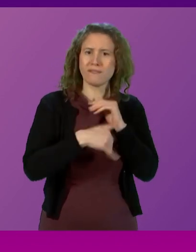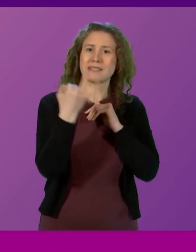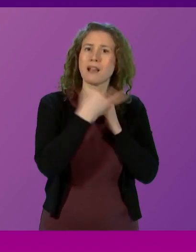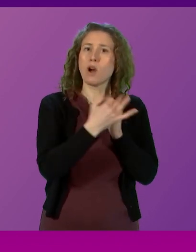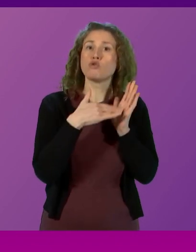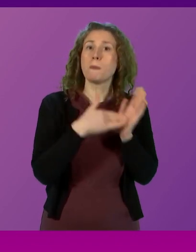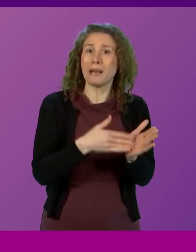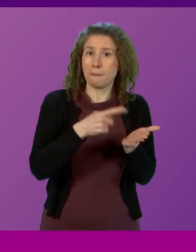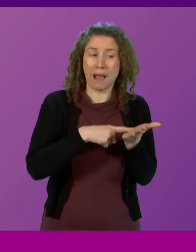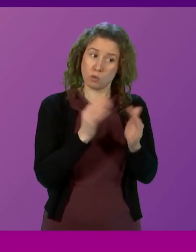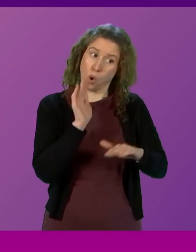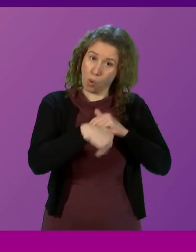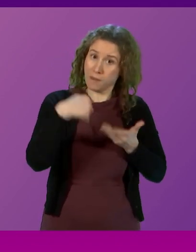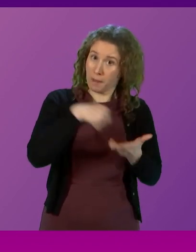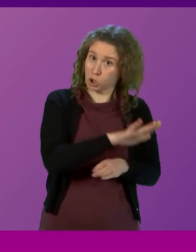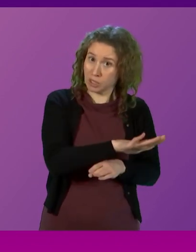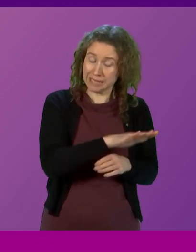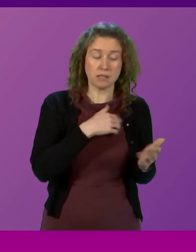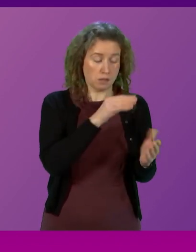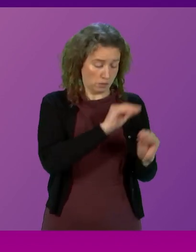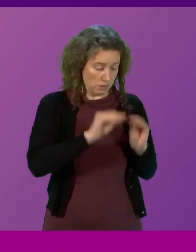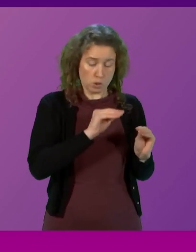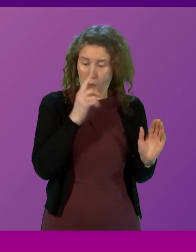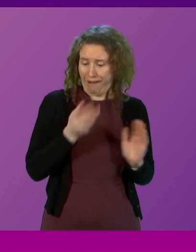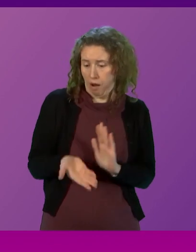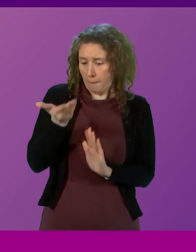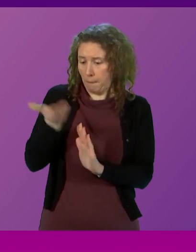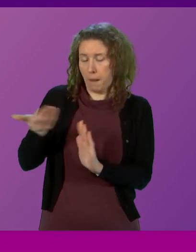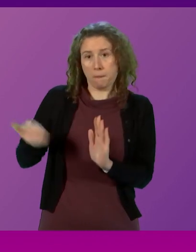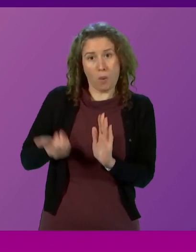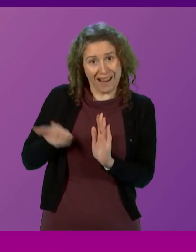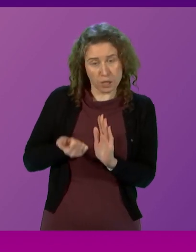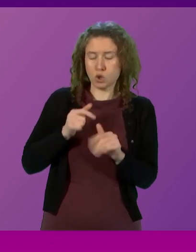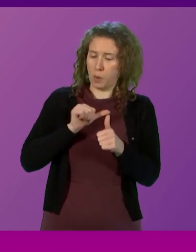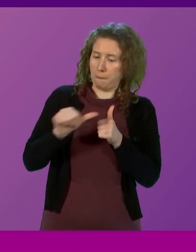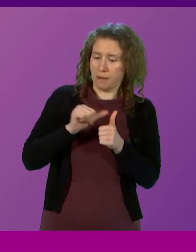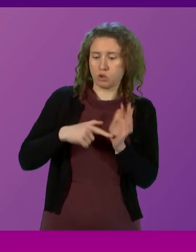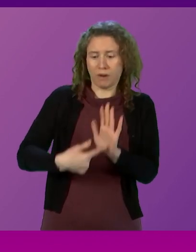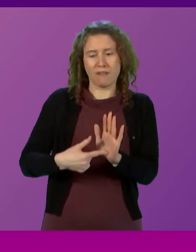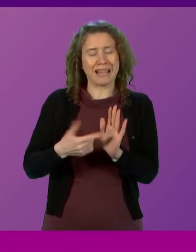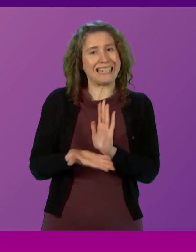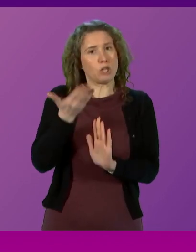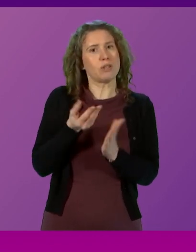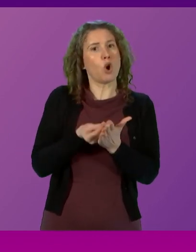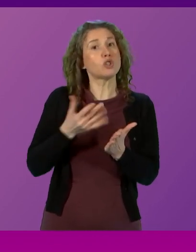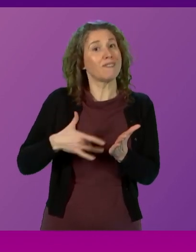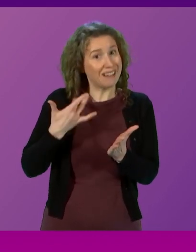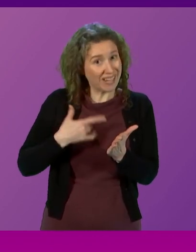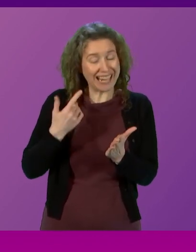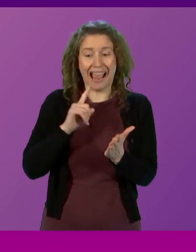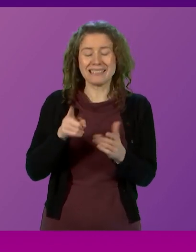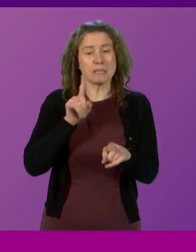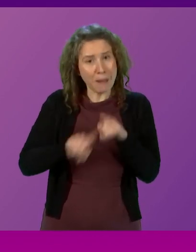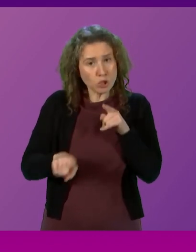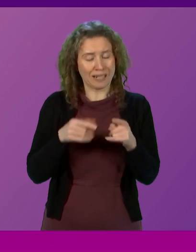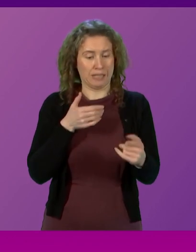more than originally budgeted to enhance pay uplifts to better reflect the increased cost of living and especially to tackle low